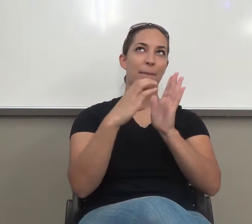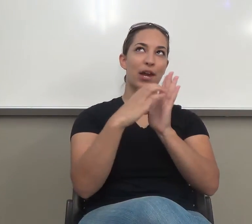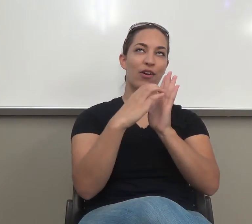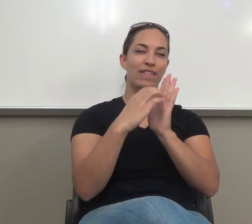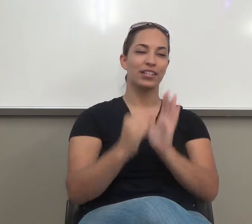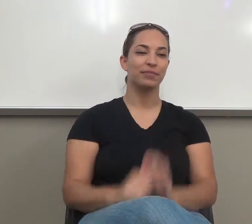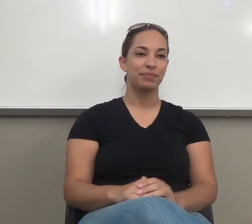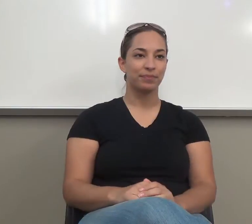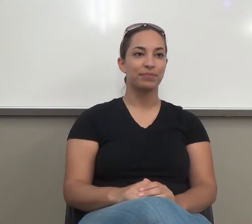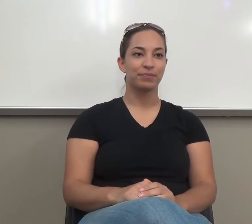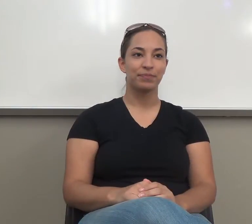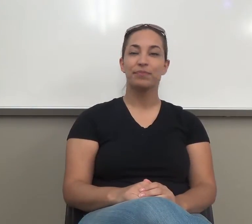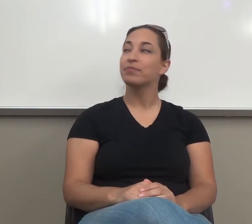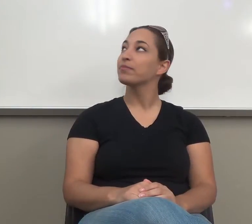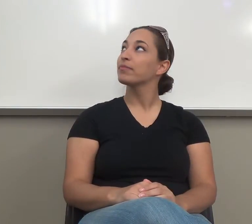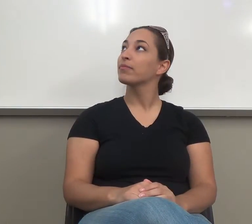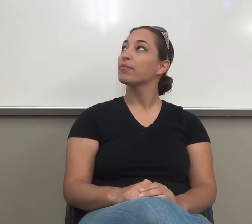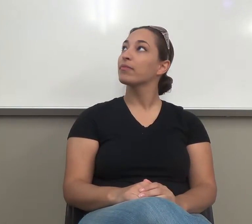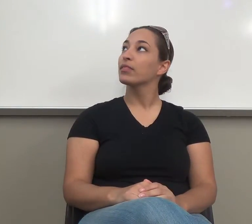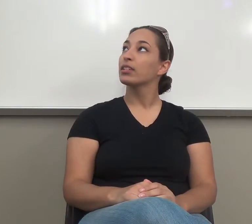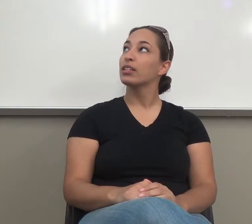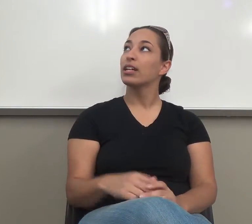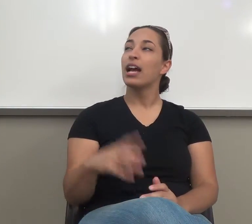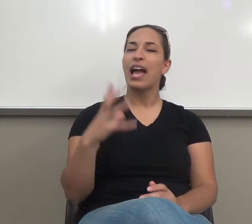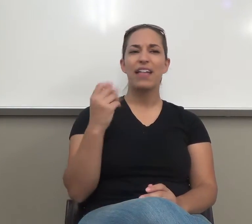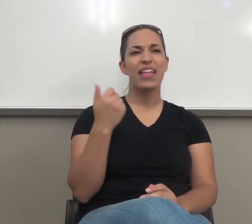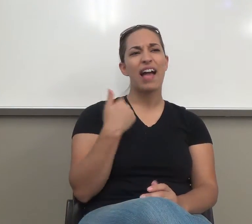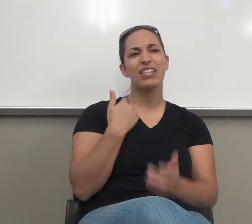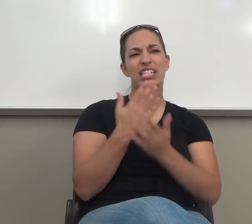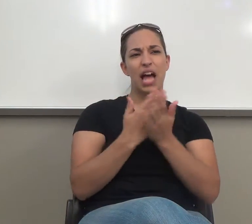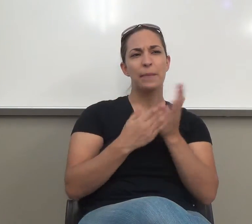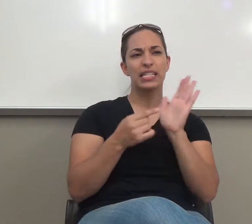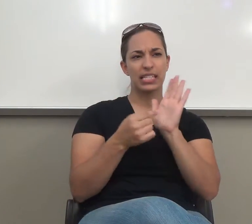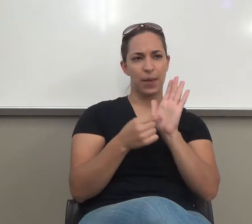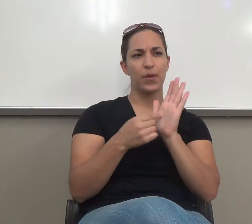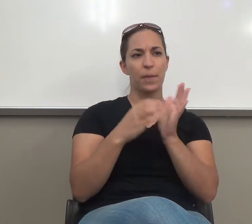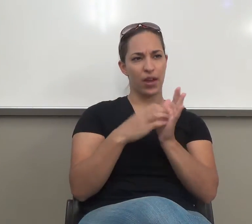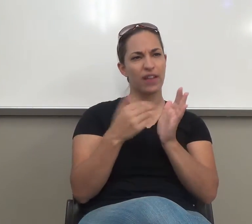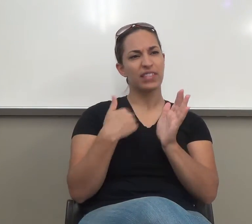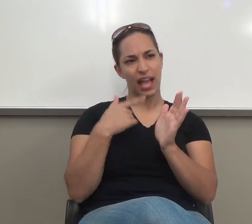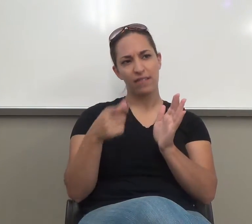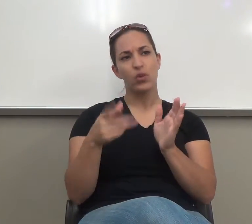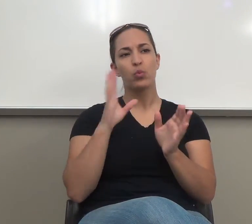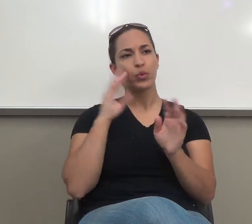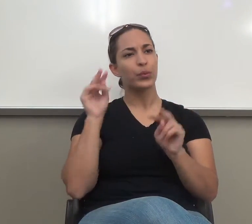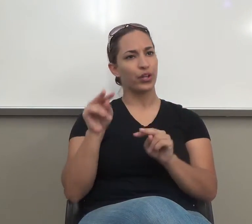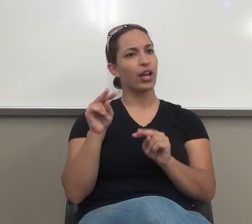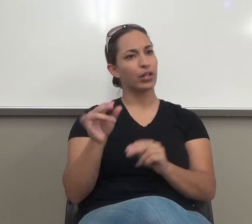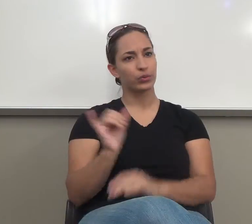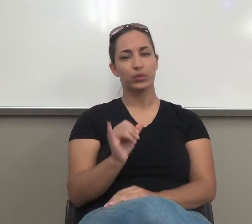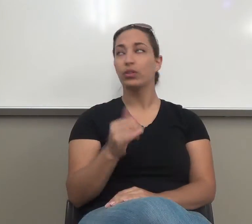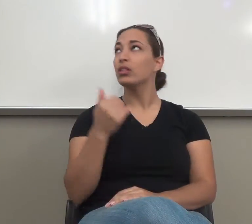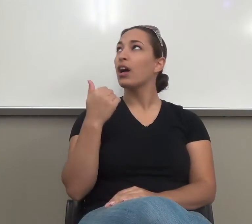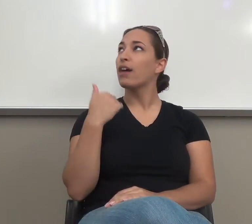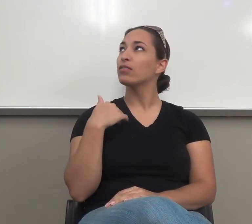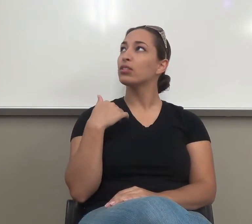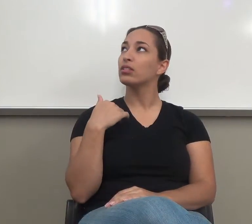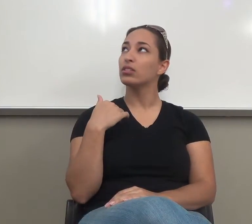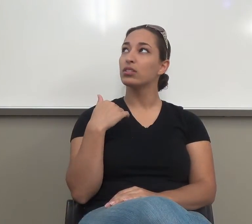And there is a sample, I have a couple of sample paragraphs for you. There's, that you're going to look at. One here. I have one